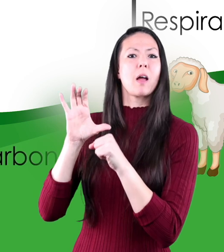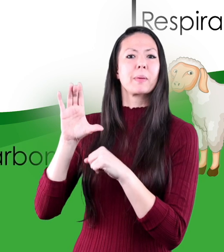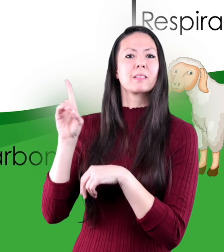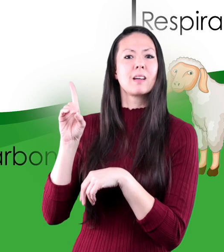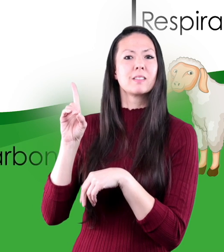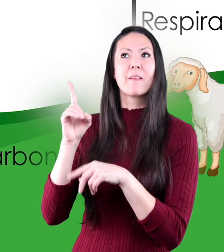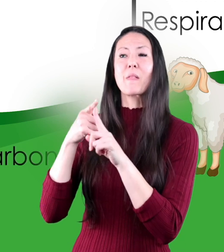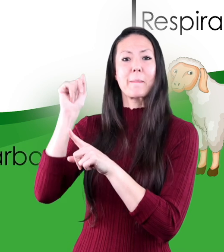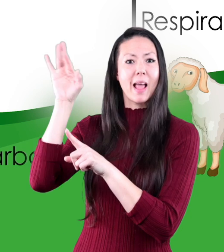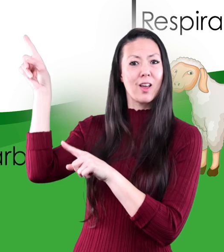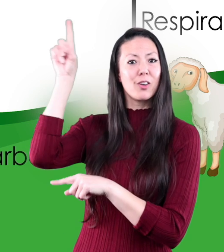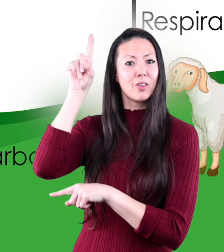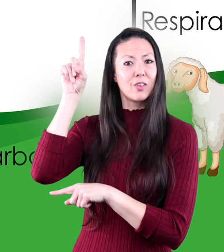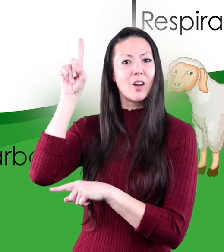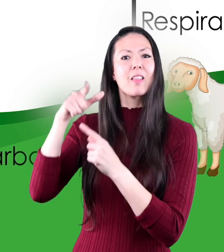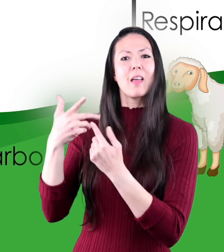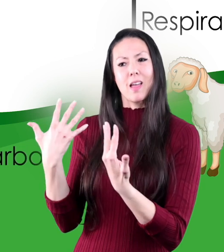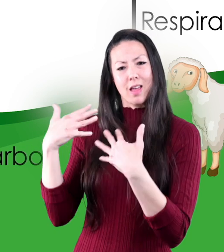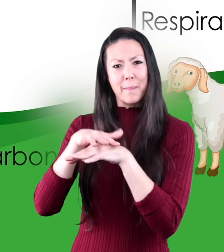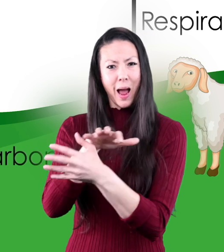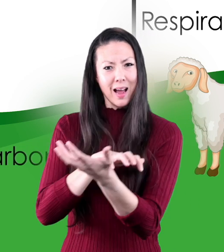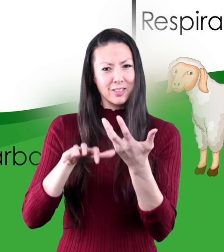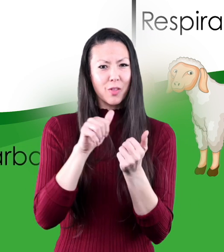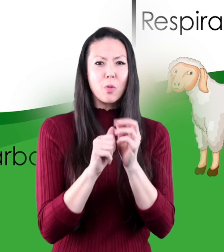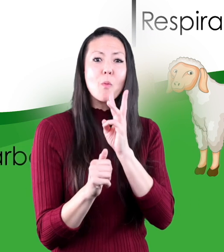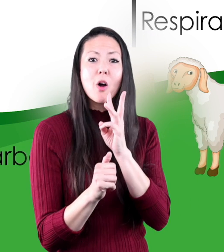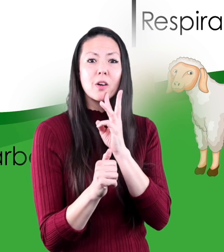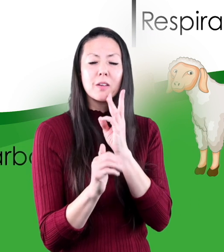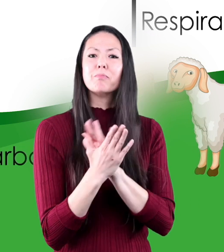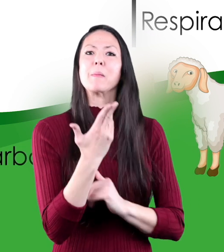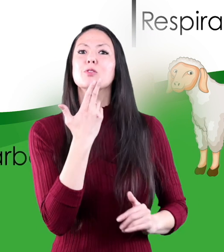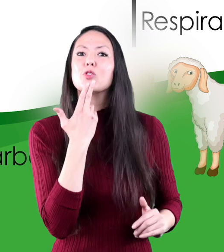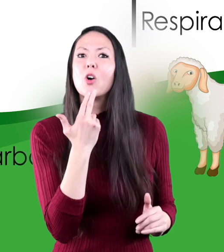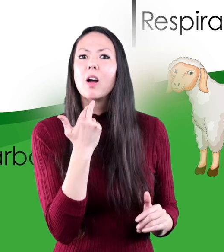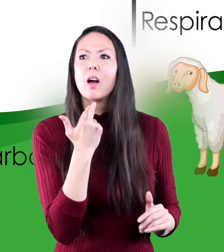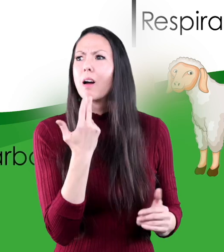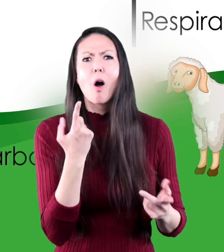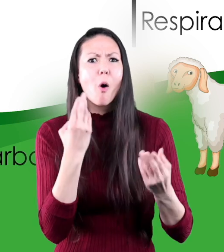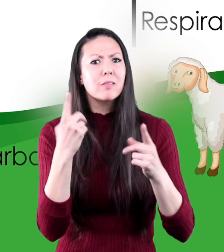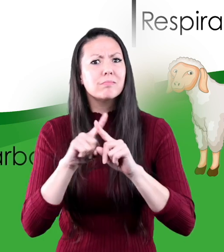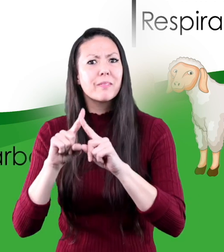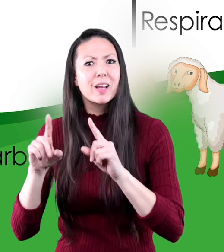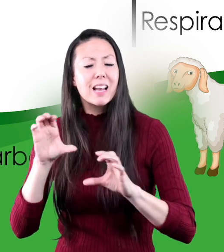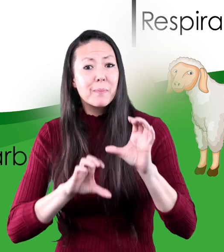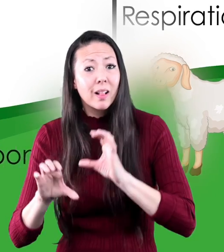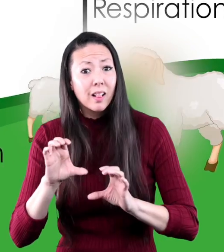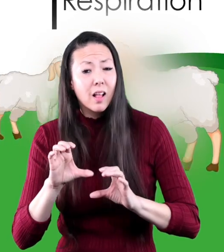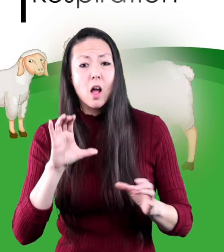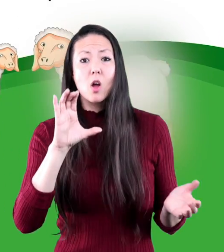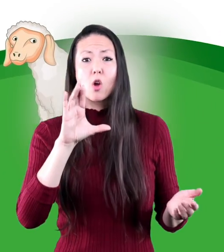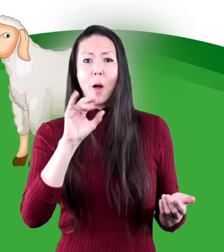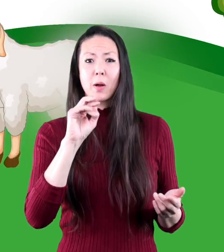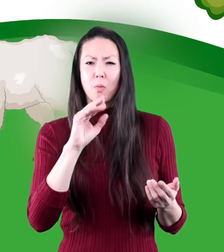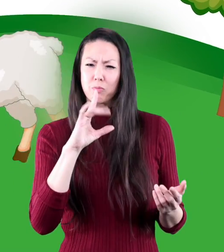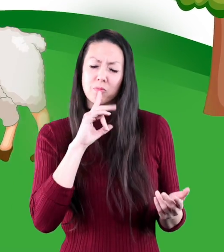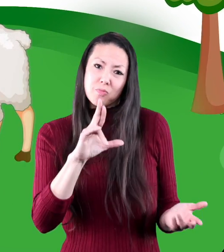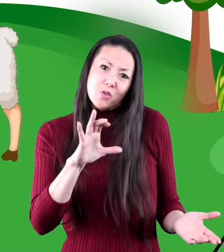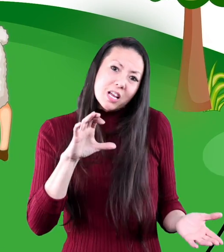from the air it is then combined with water to make sugars and other chemicals the carbon rich chemicals are